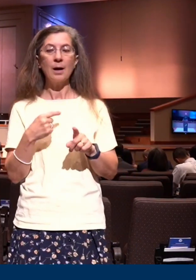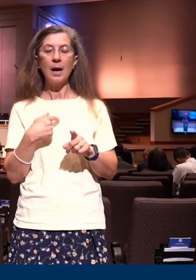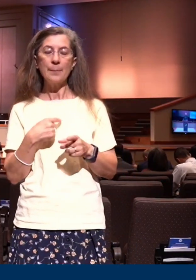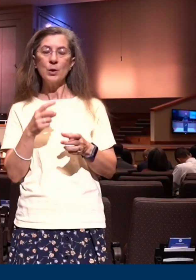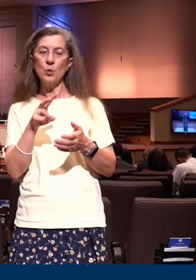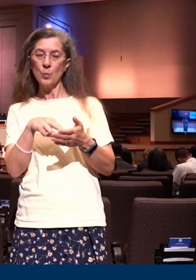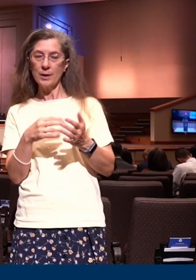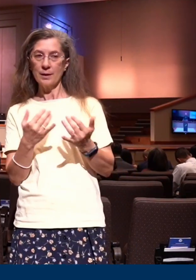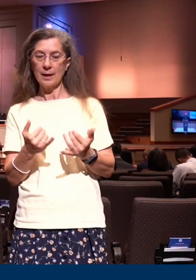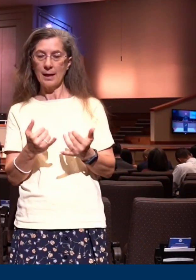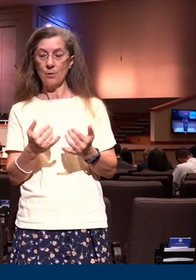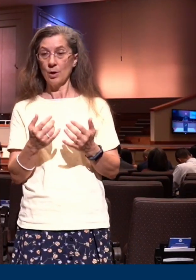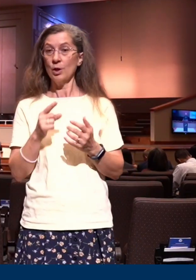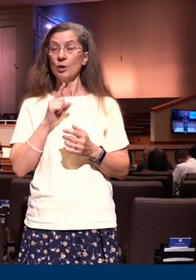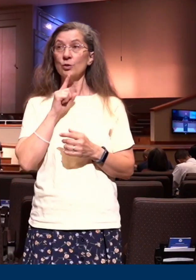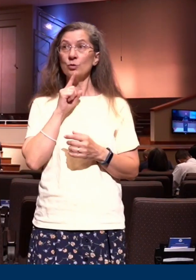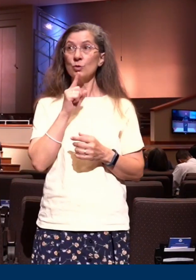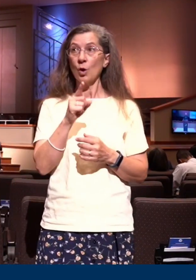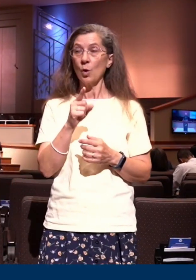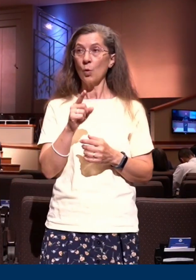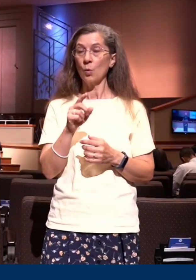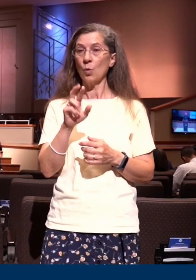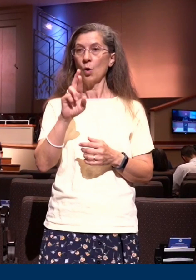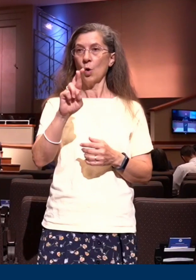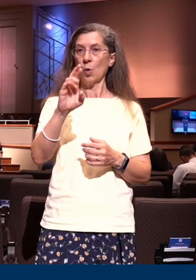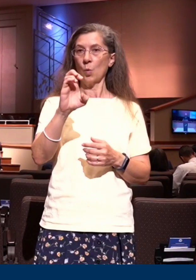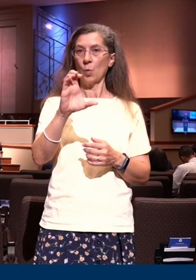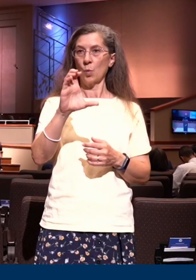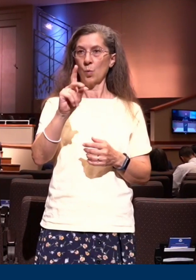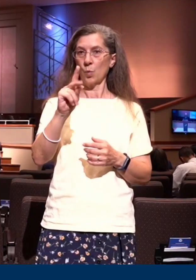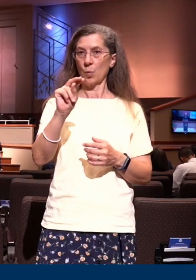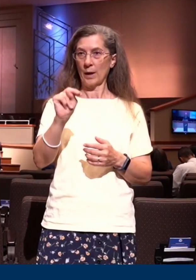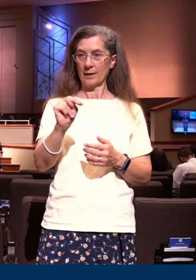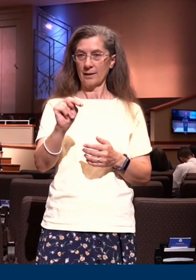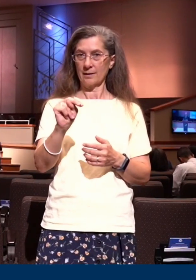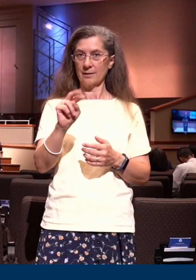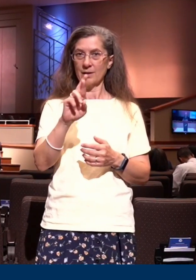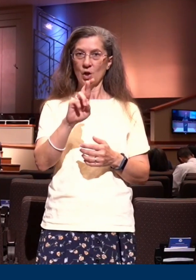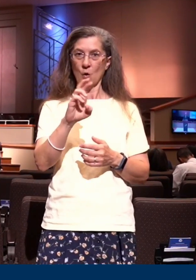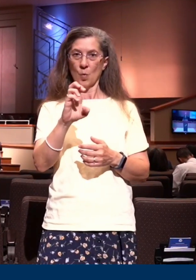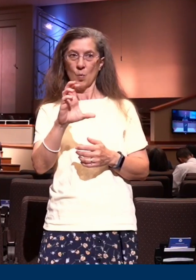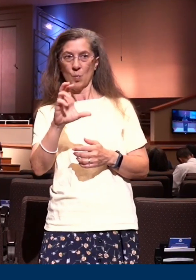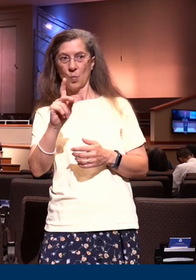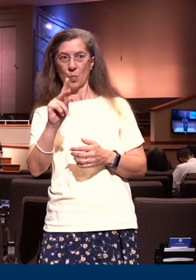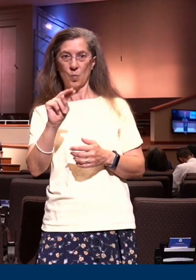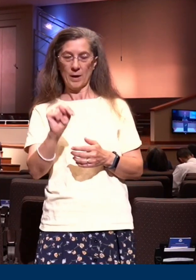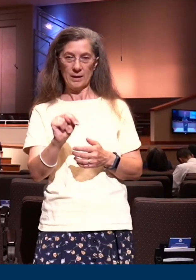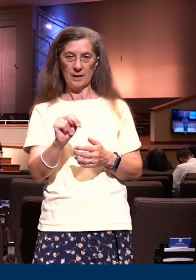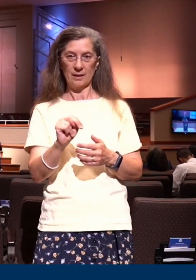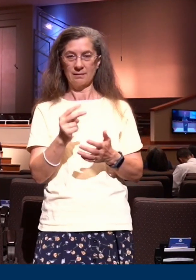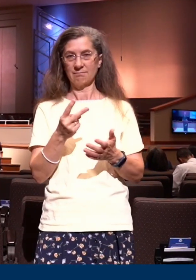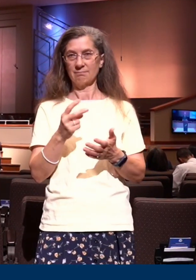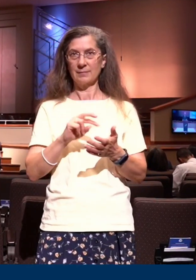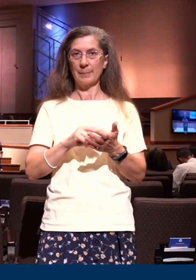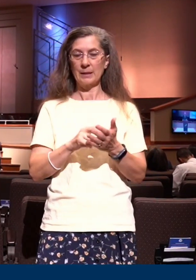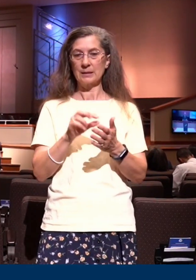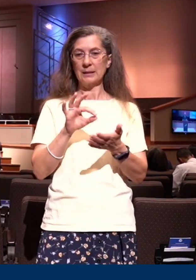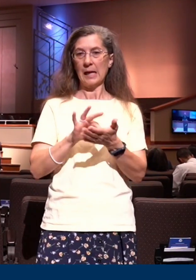reckon everybody say reckon we're going to learn more about this accounting term next week likewise